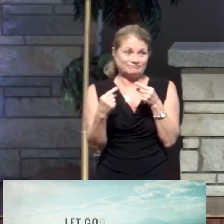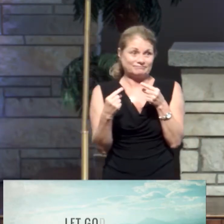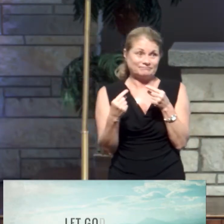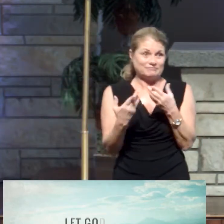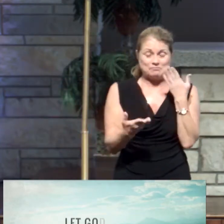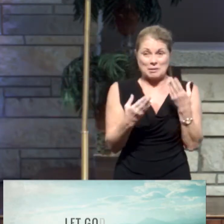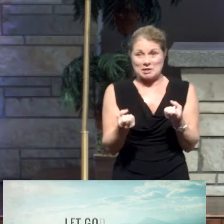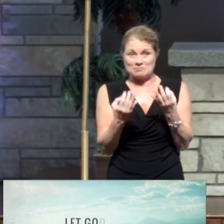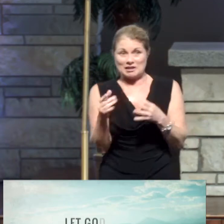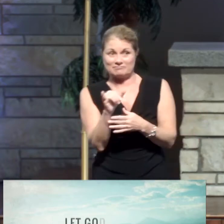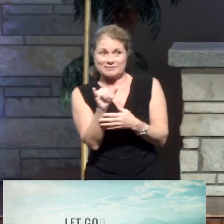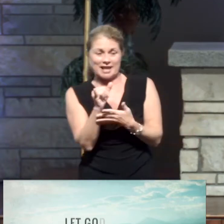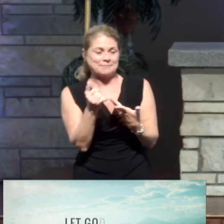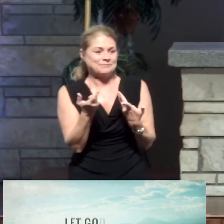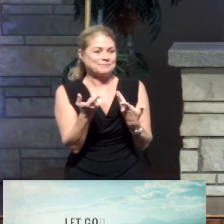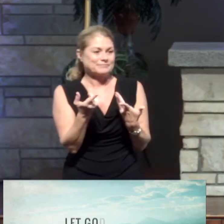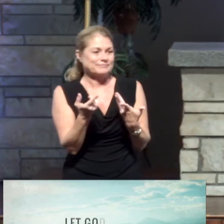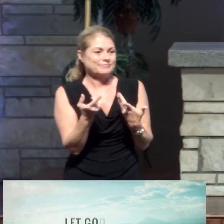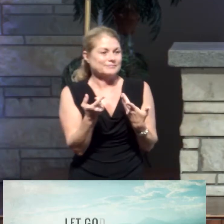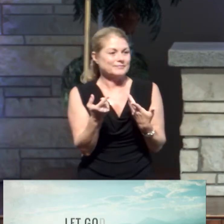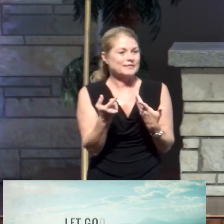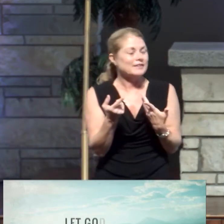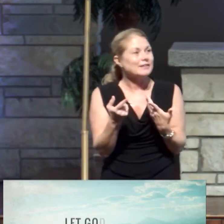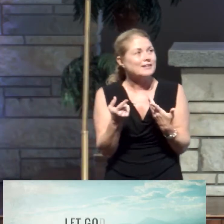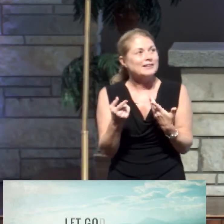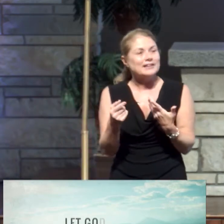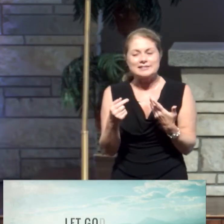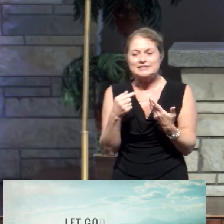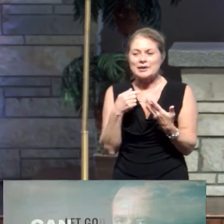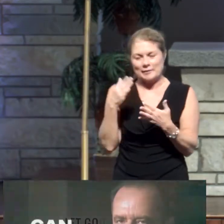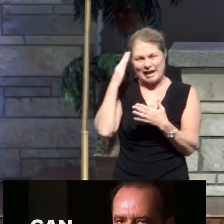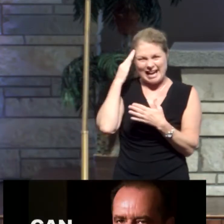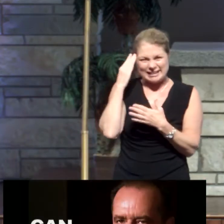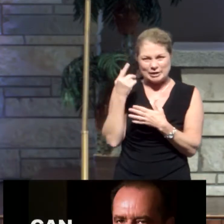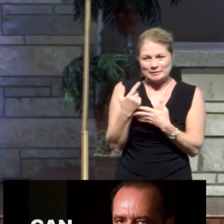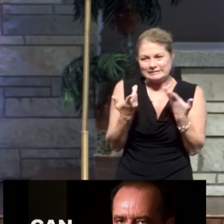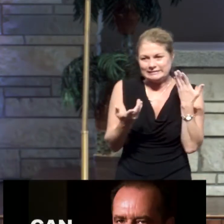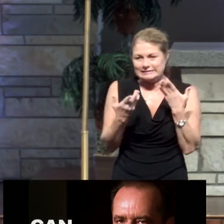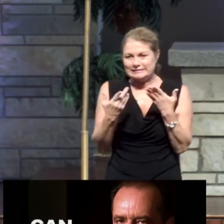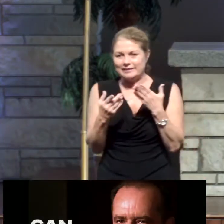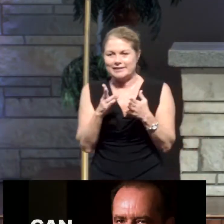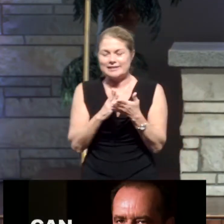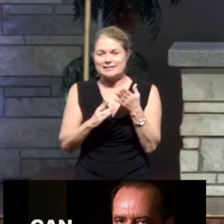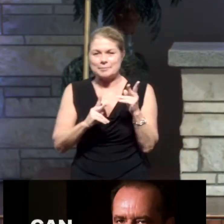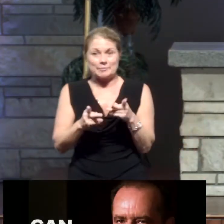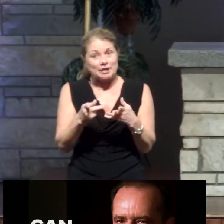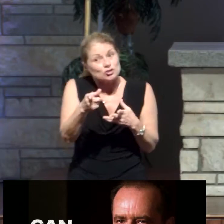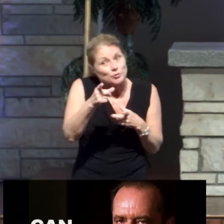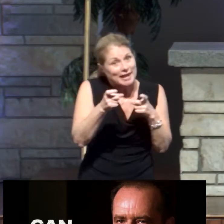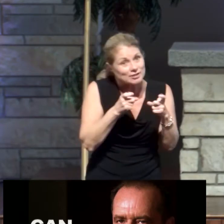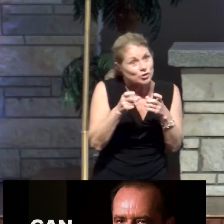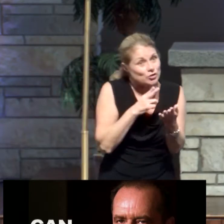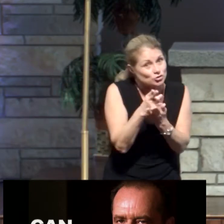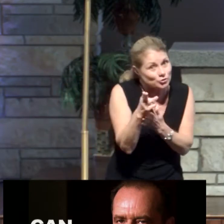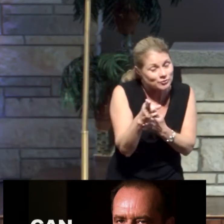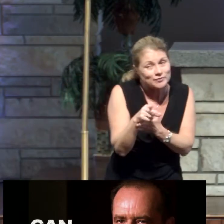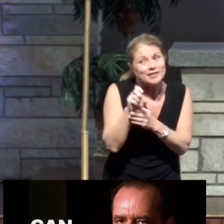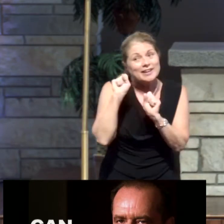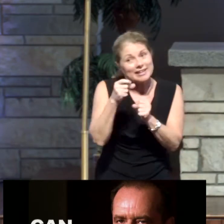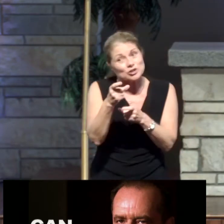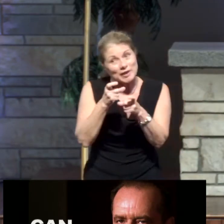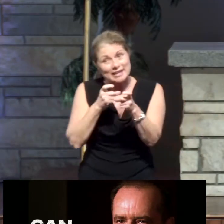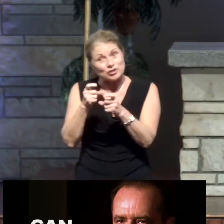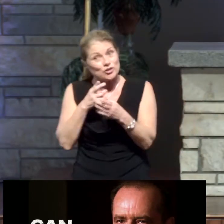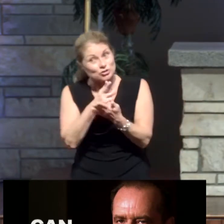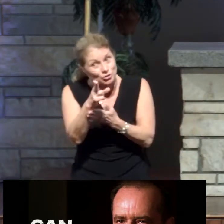struggle here this morning. And I'm going to call my shots right off the bat. I'm going to step on some toes, all right? And can you handle the truth? Can you handle the truth? I see